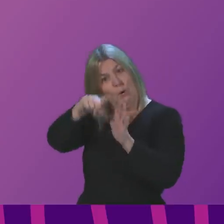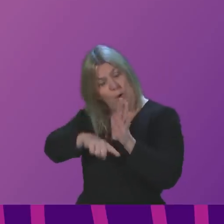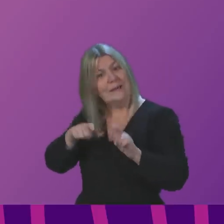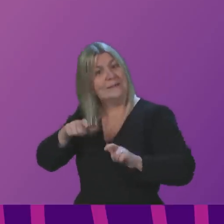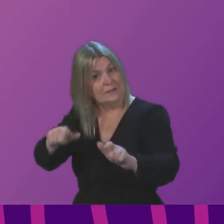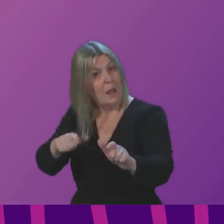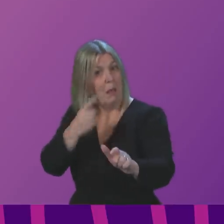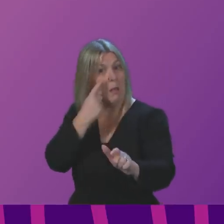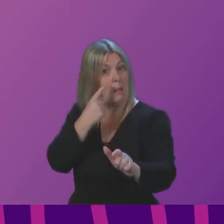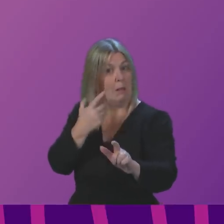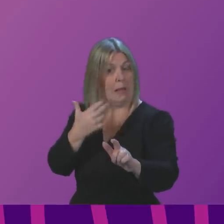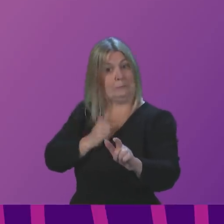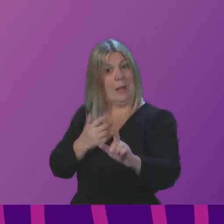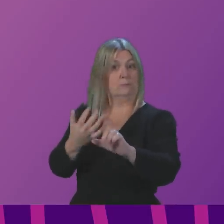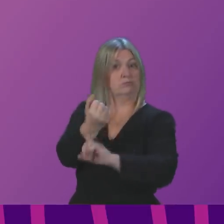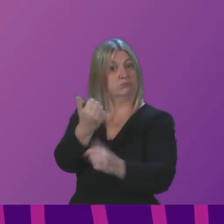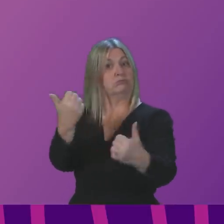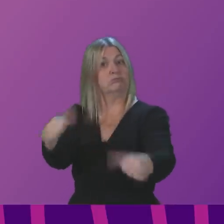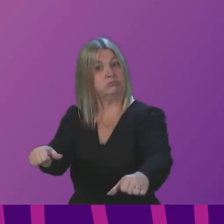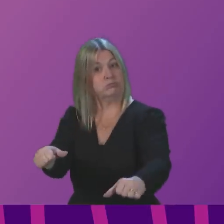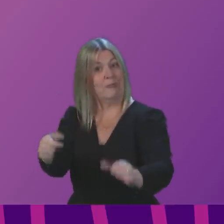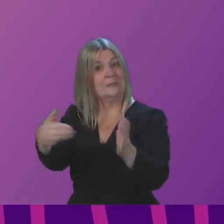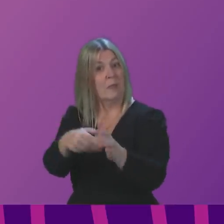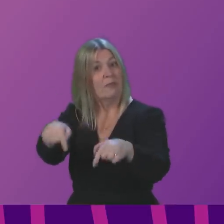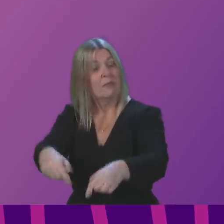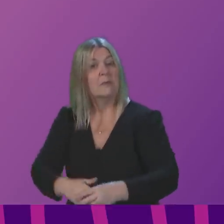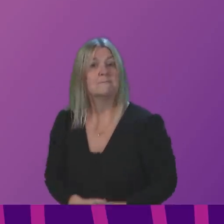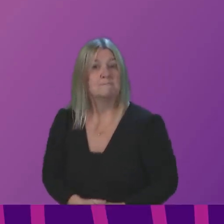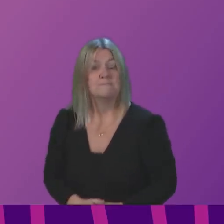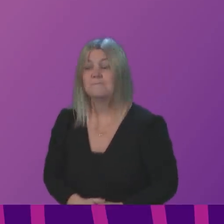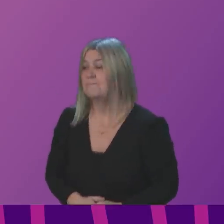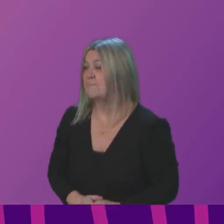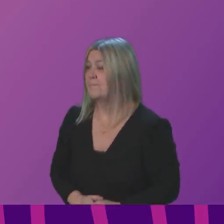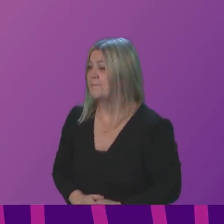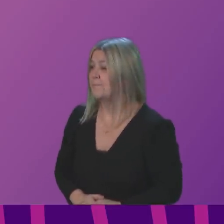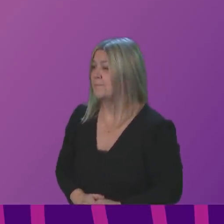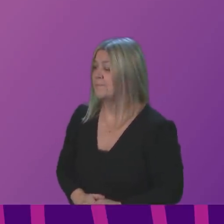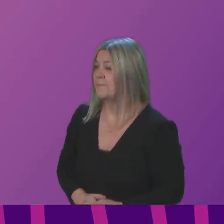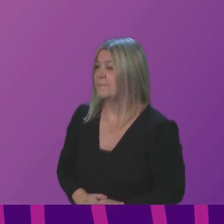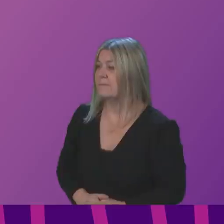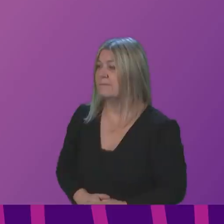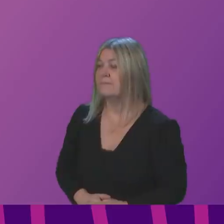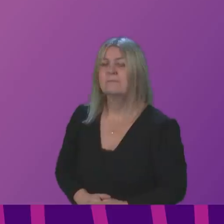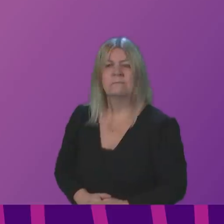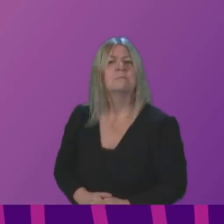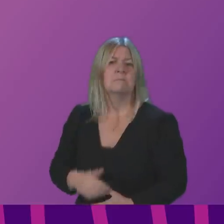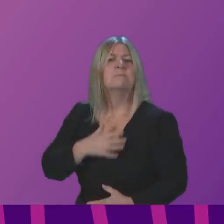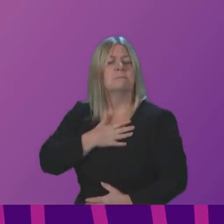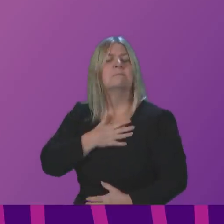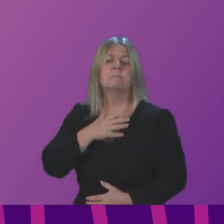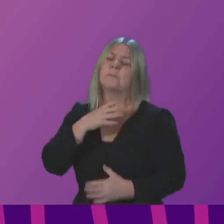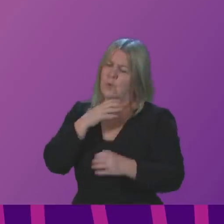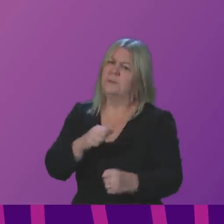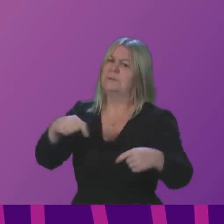deliver its promise on Anne's law? First Minister. We are absolutely committed to introducing Anne's law.